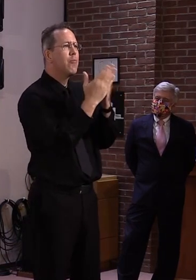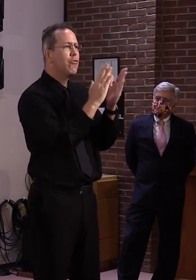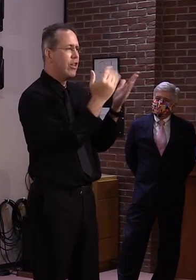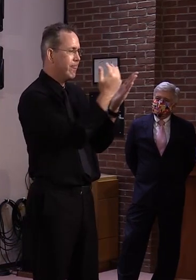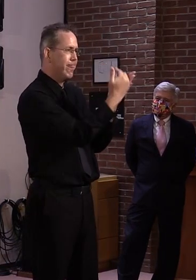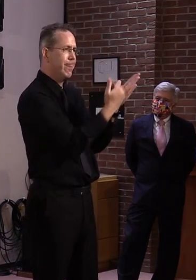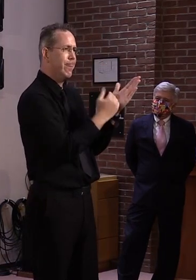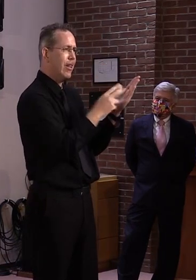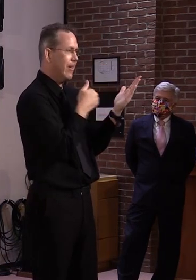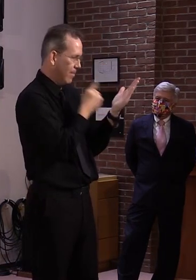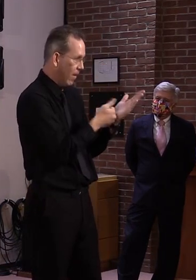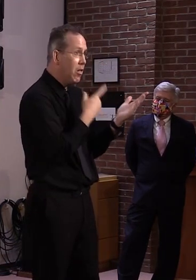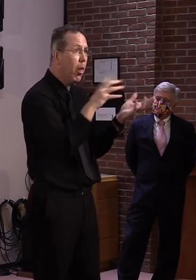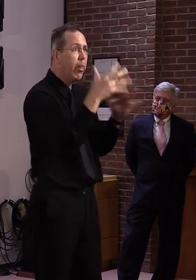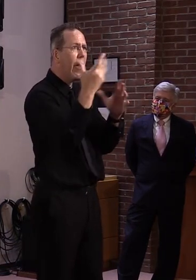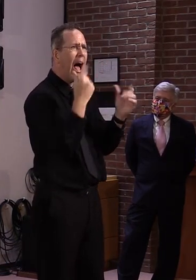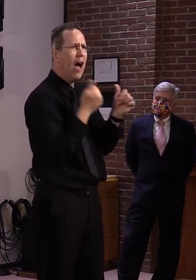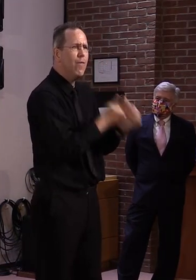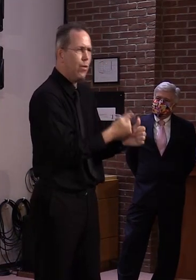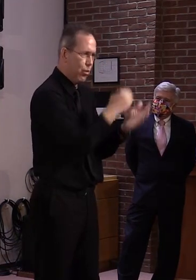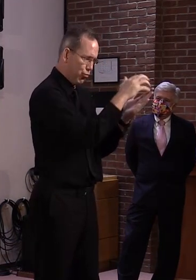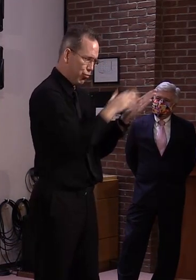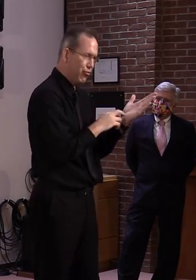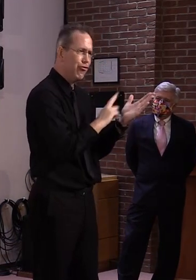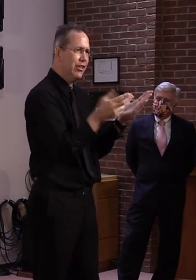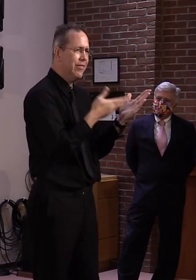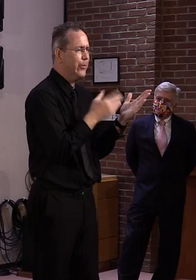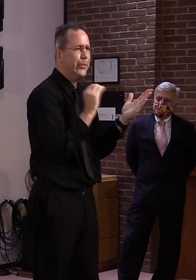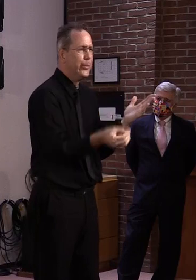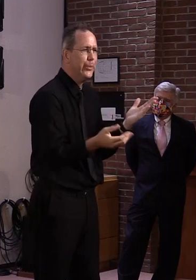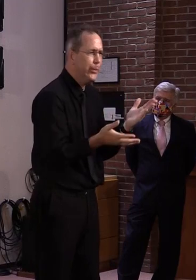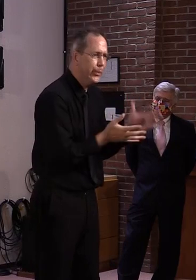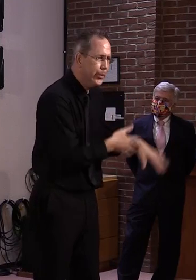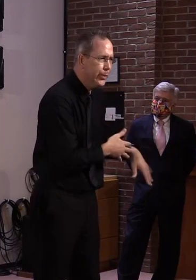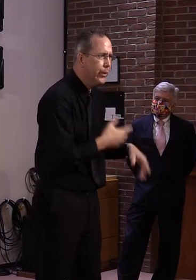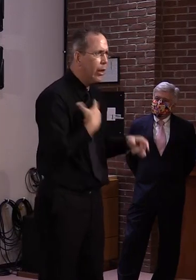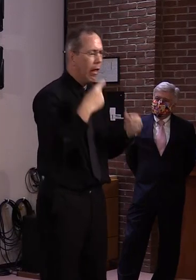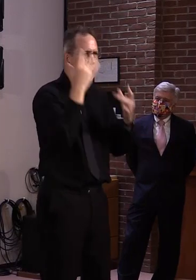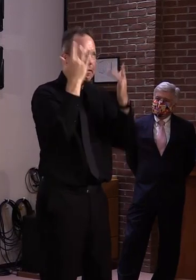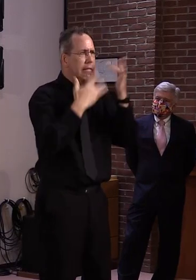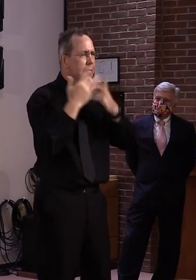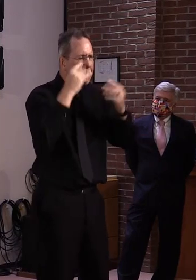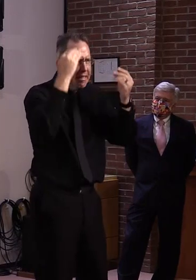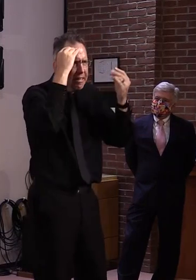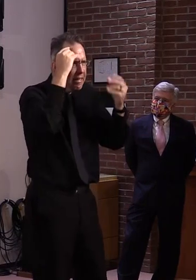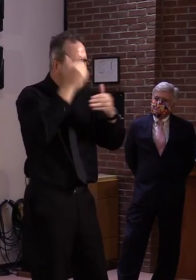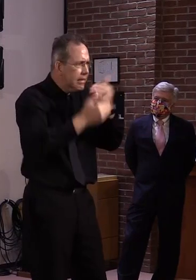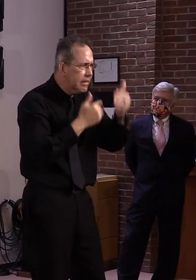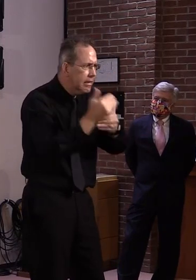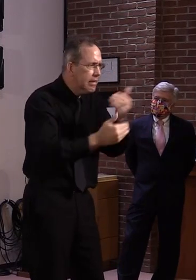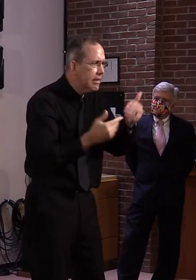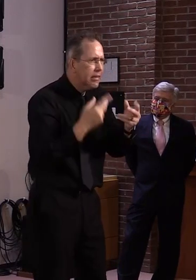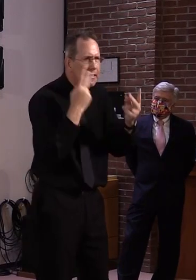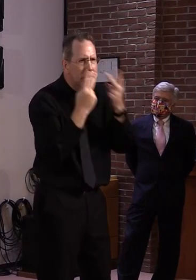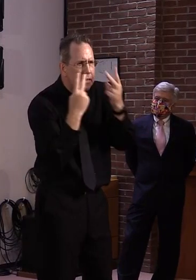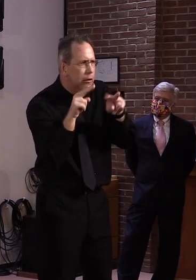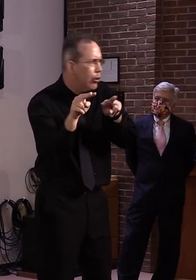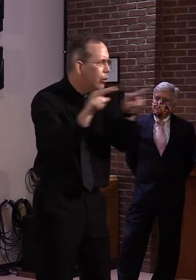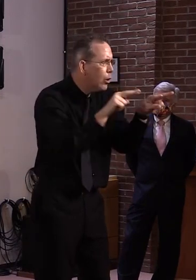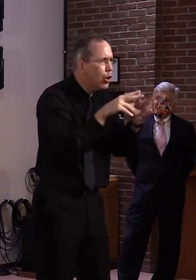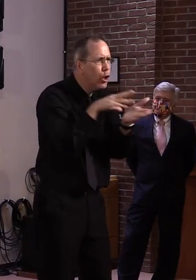we'll continue to do what we've been doing. And if something happens, I mean, we try and, you know, we have to look out